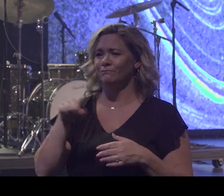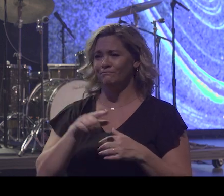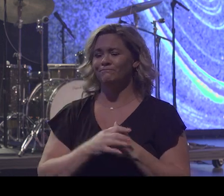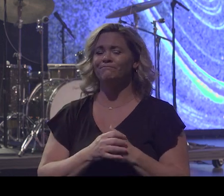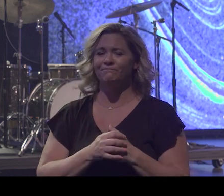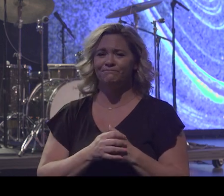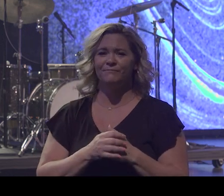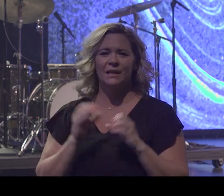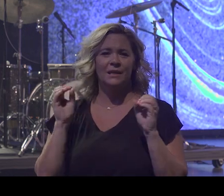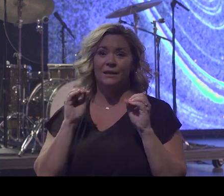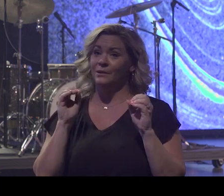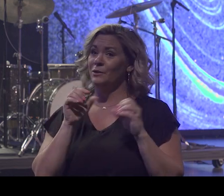else will do that for you.